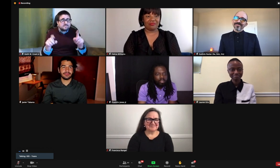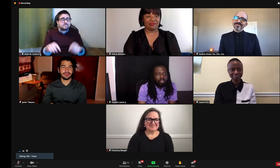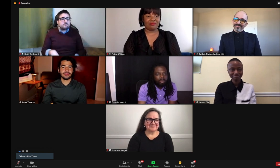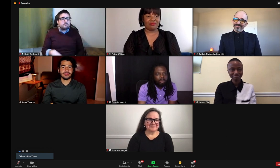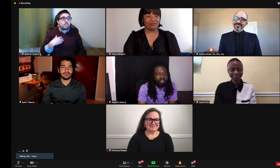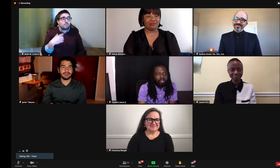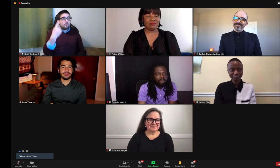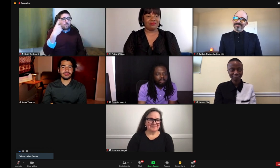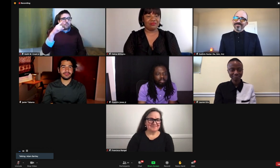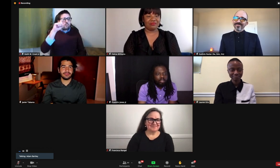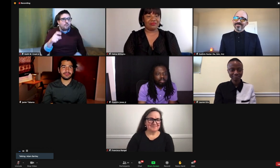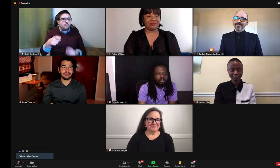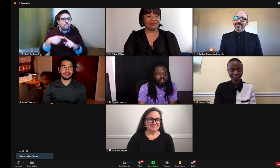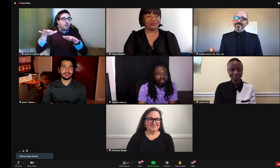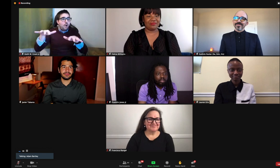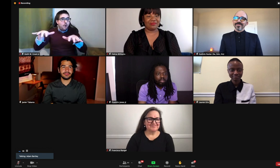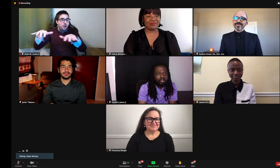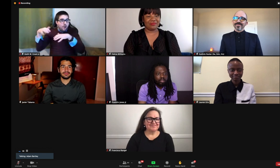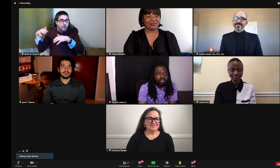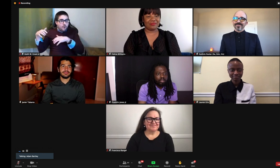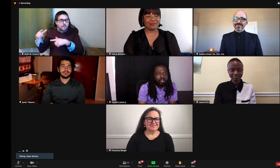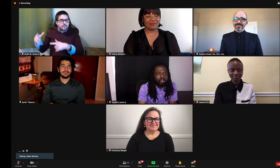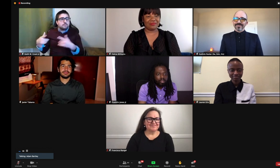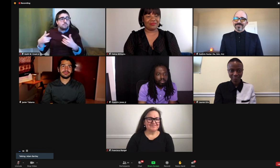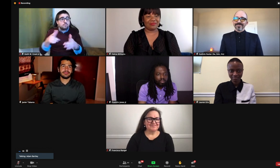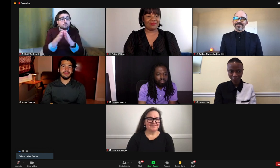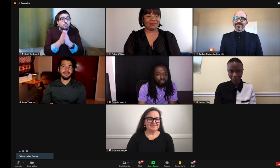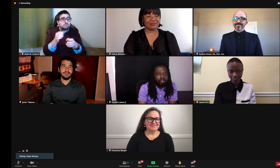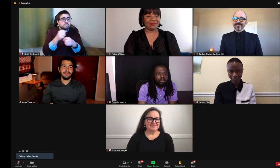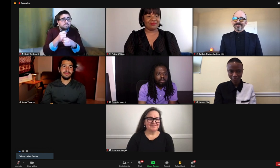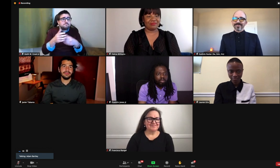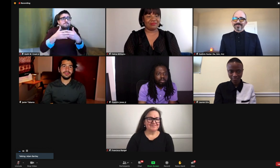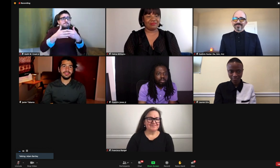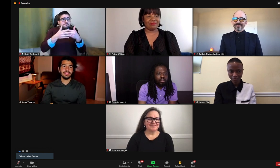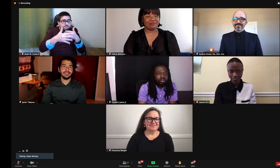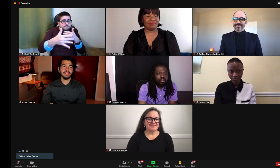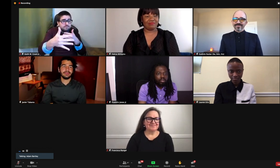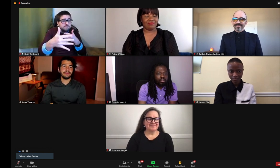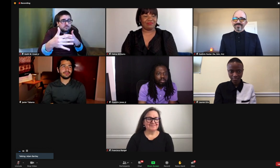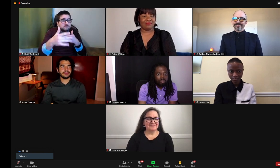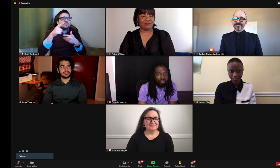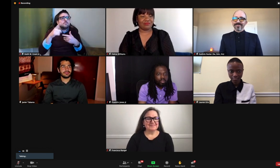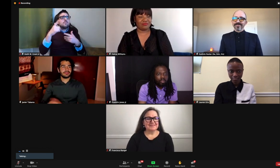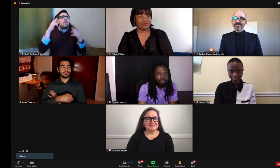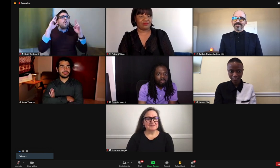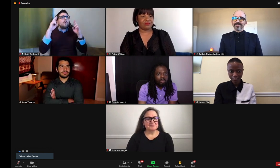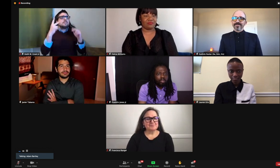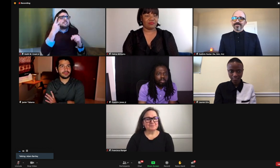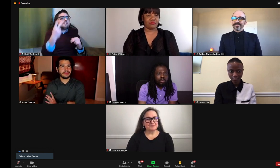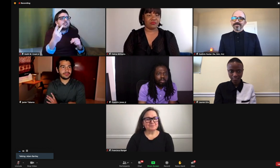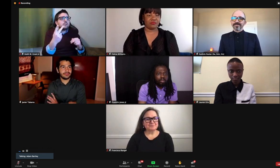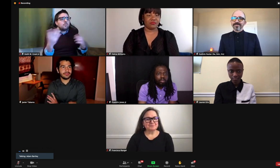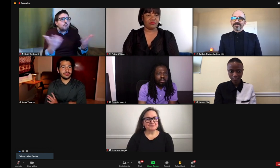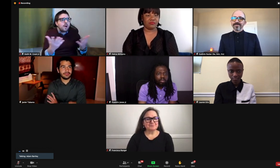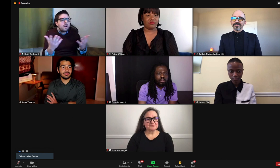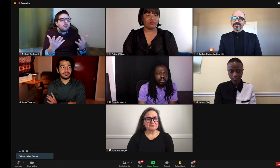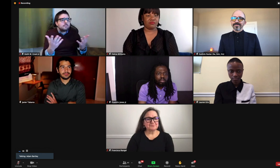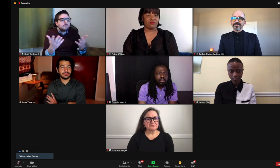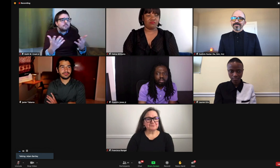Okay, so now one of the questions that we have from the audience is about what books you want to see,